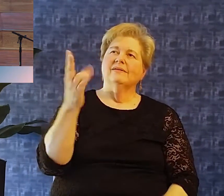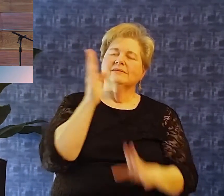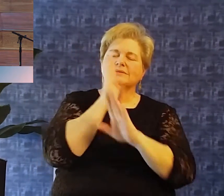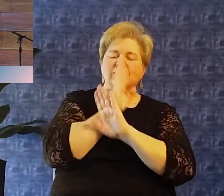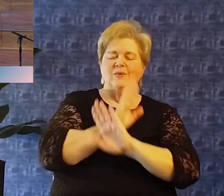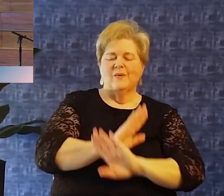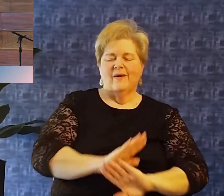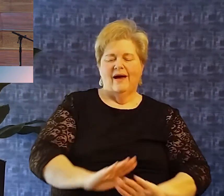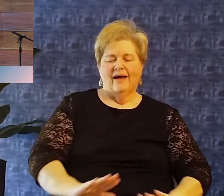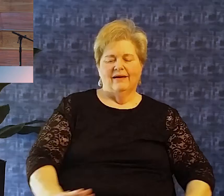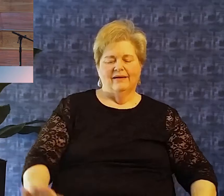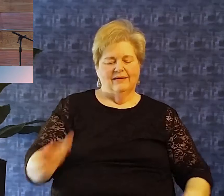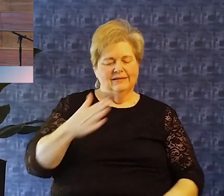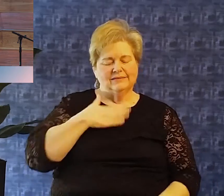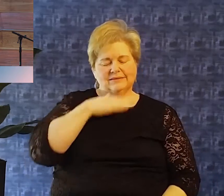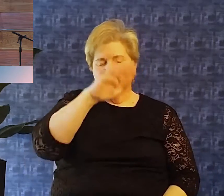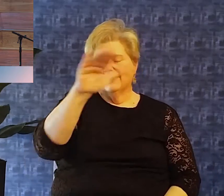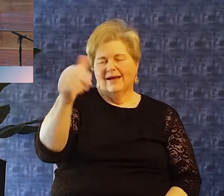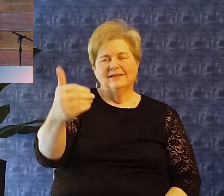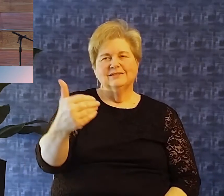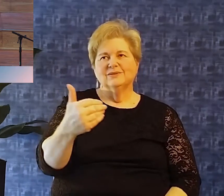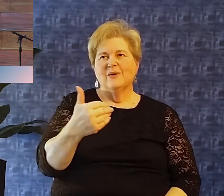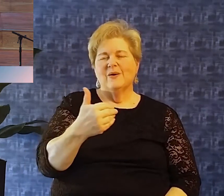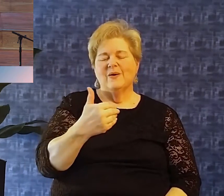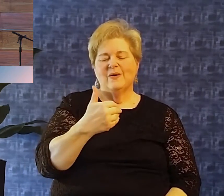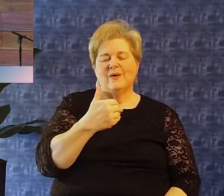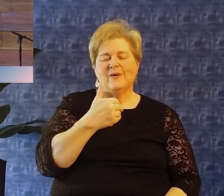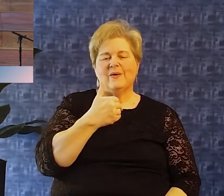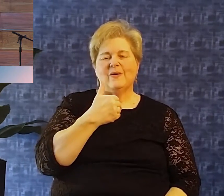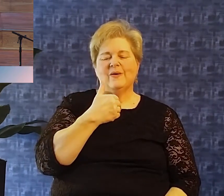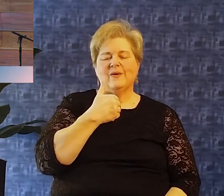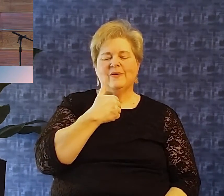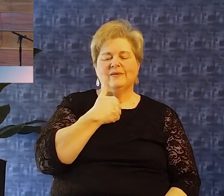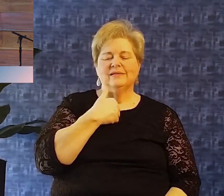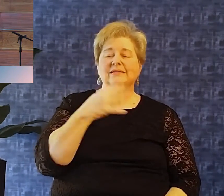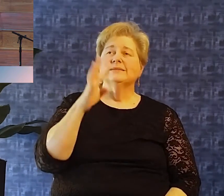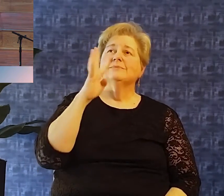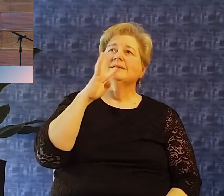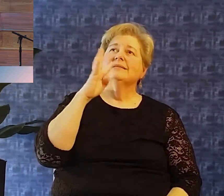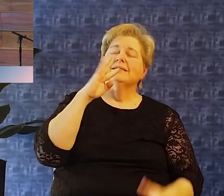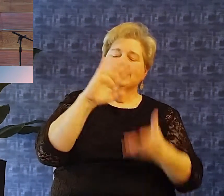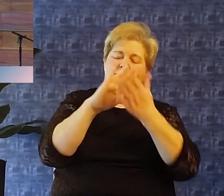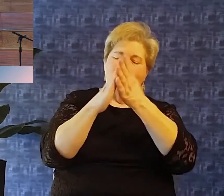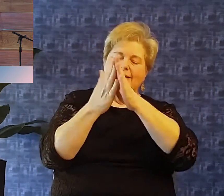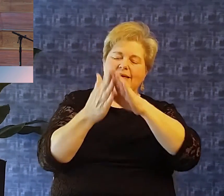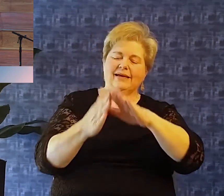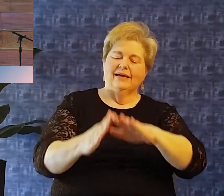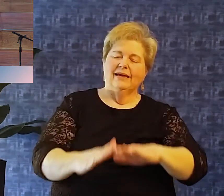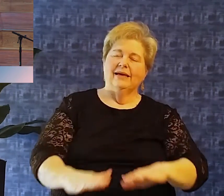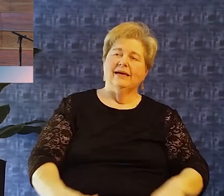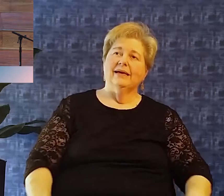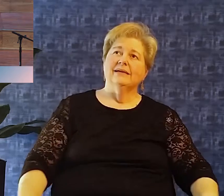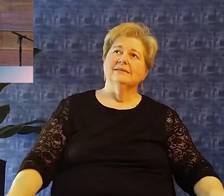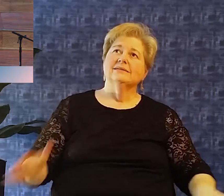voice, his still, Quietes my soul Speak peace